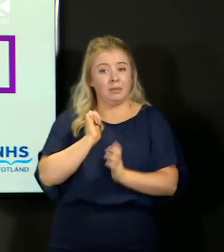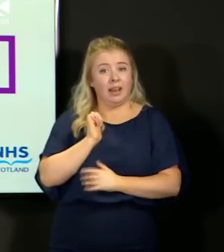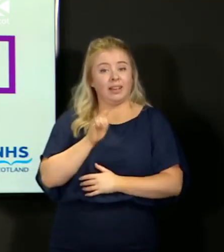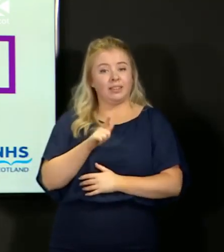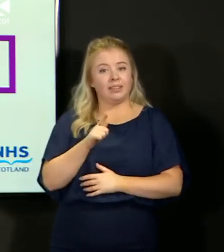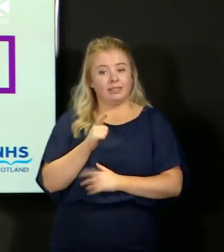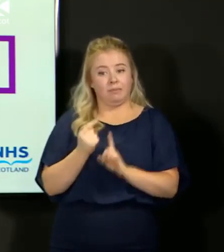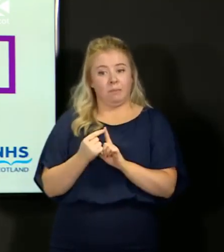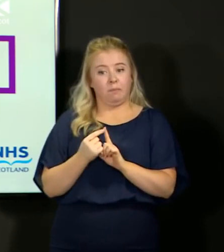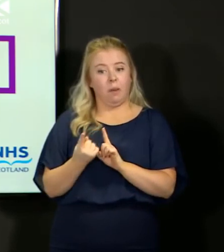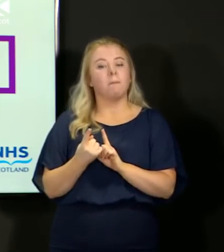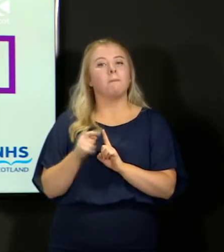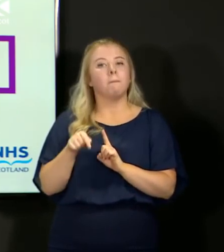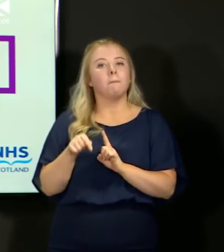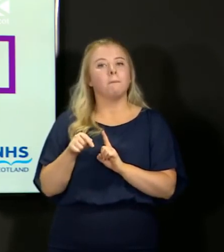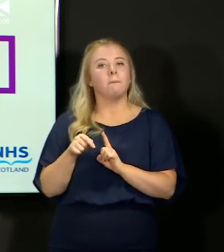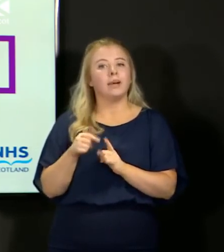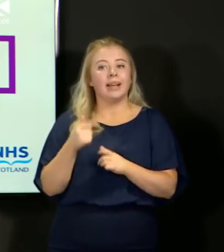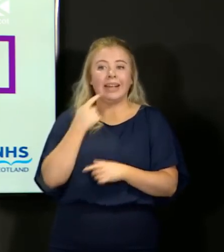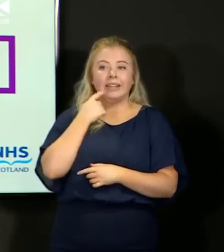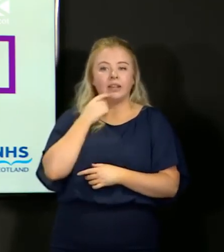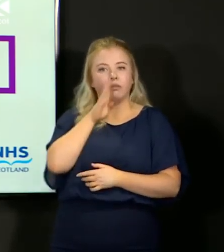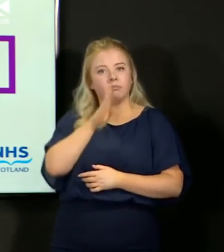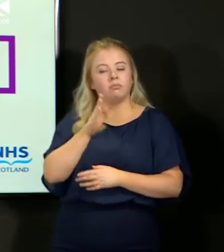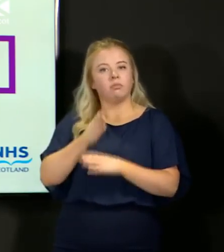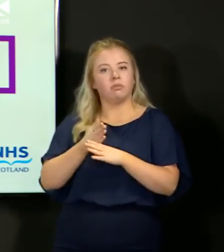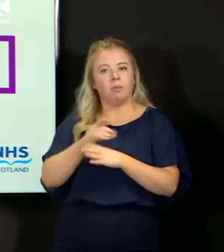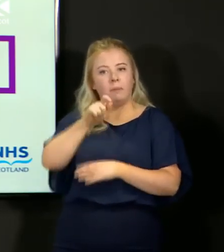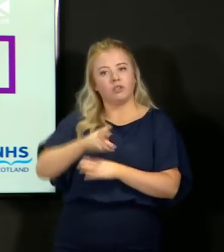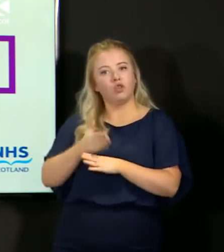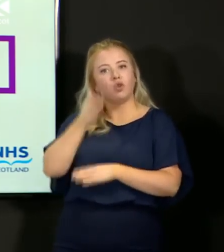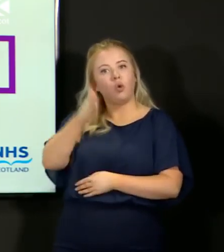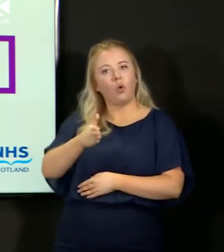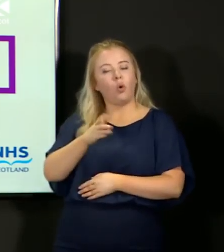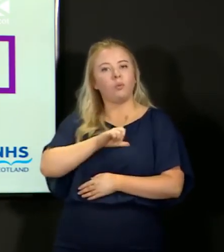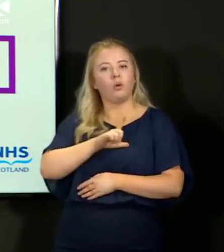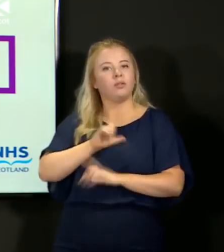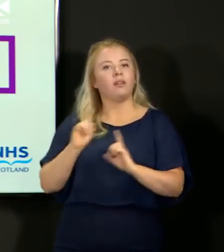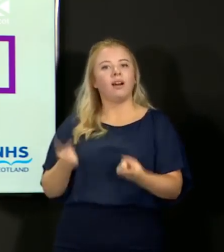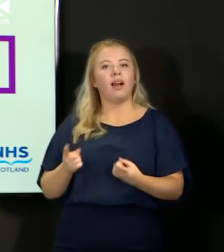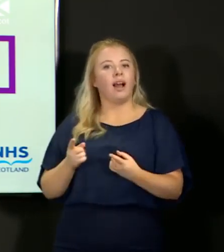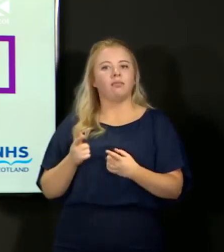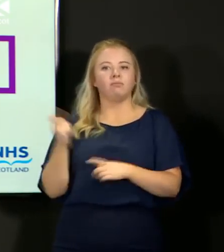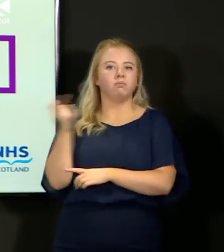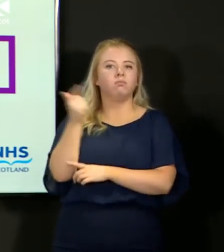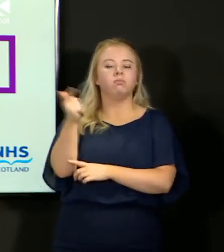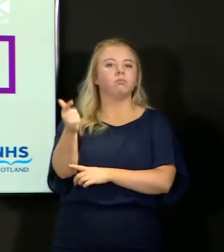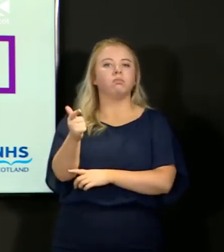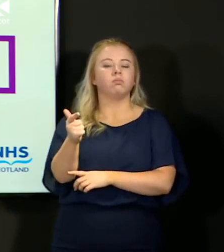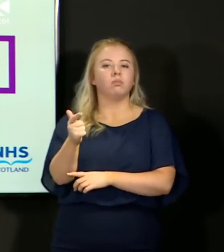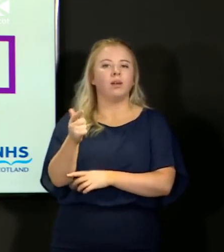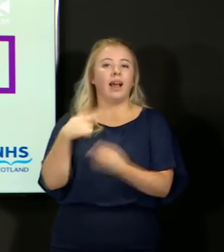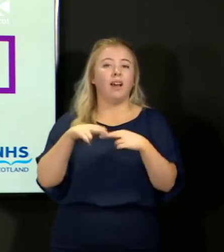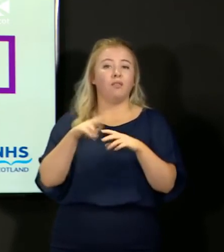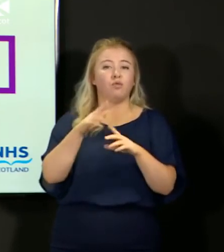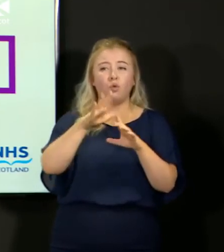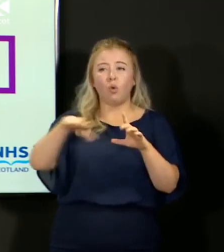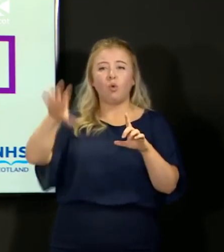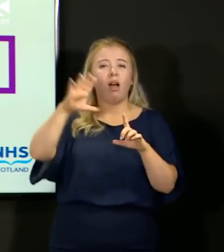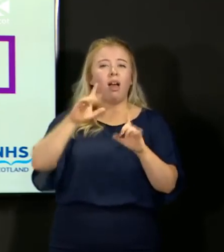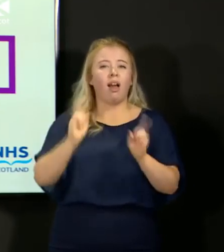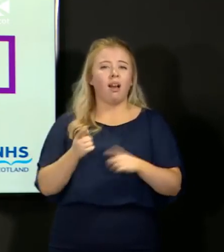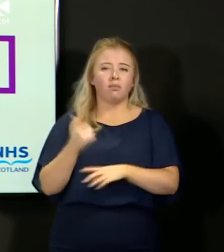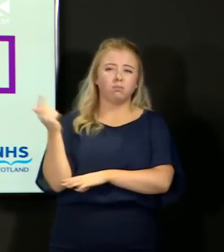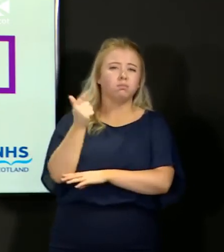and as convenient as possible. Because we know it's not always convenient for people to travel, particularly in rural areas. And that's then